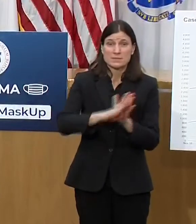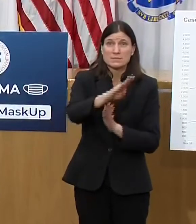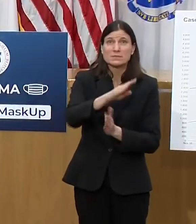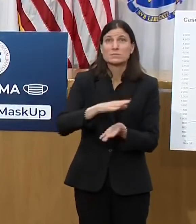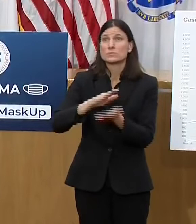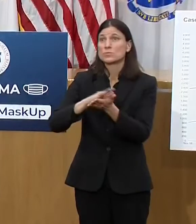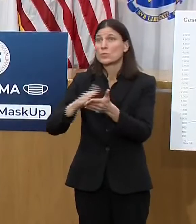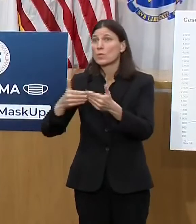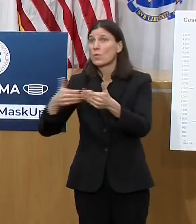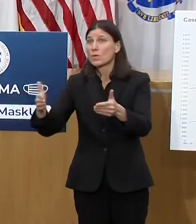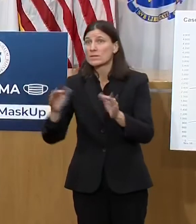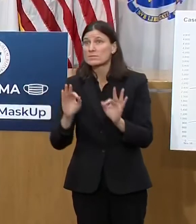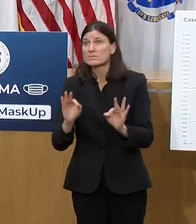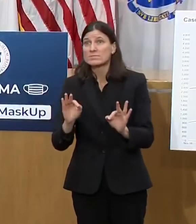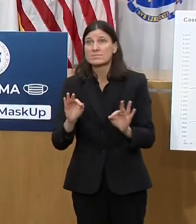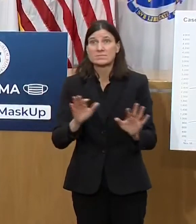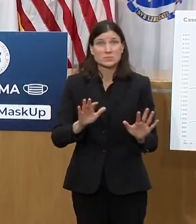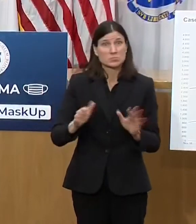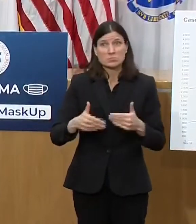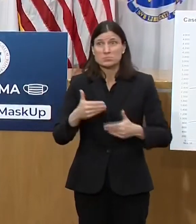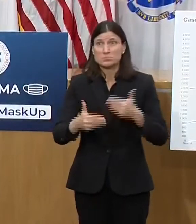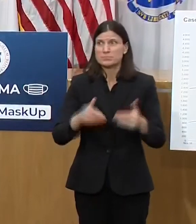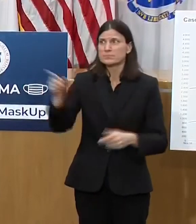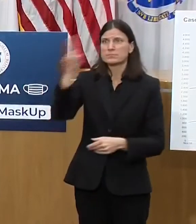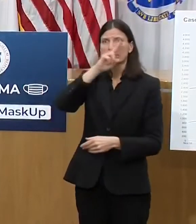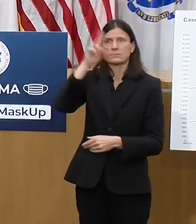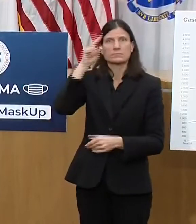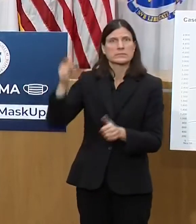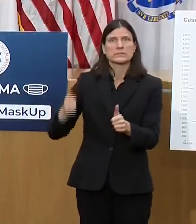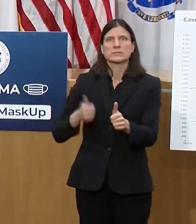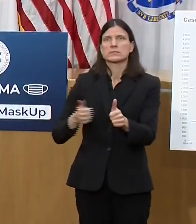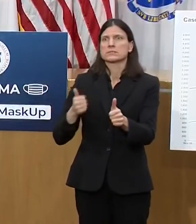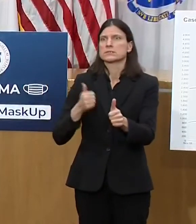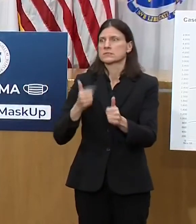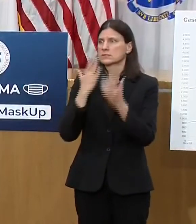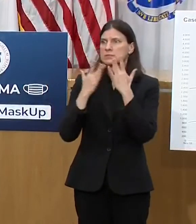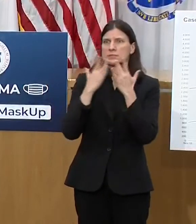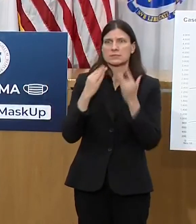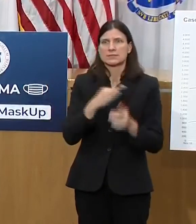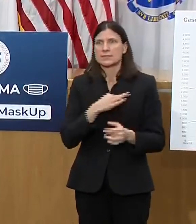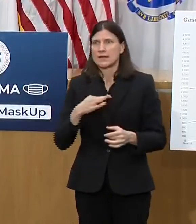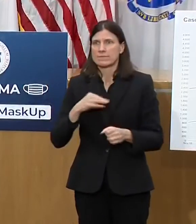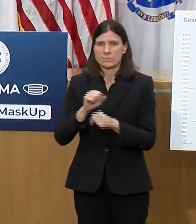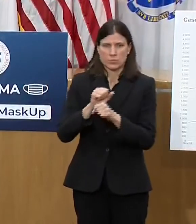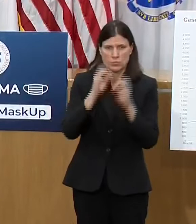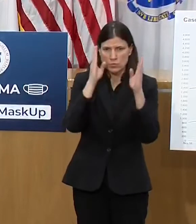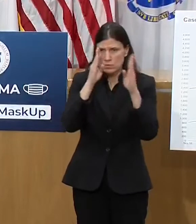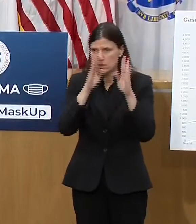hospitals can't keep up, we have few options left other than more restrictions.